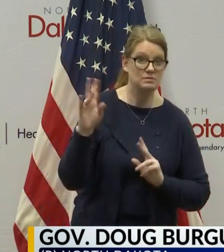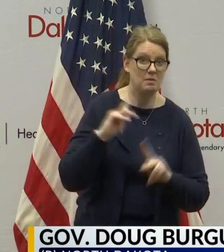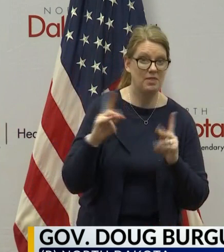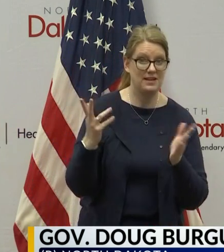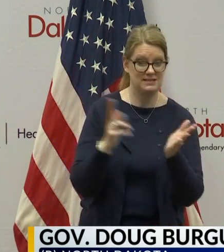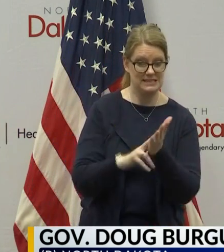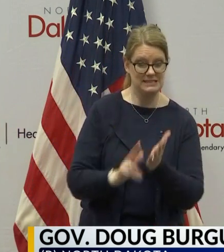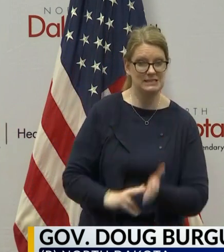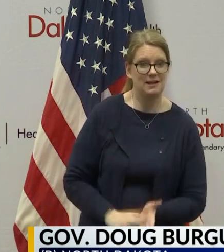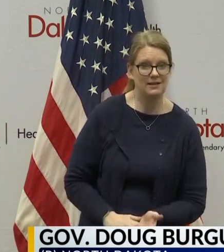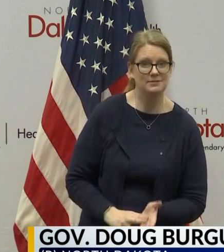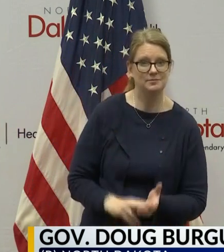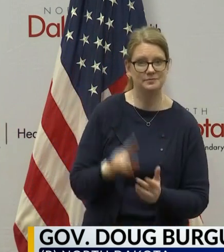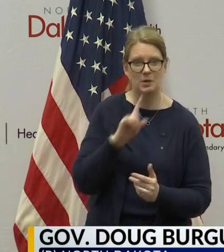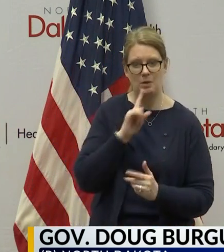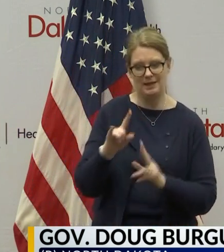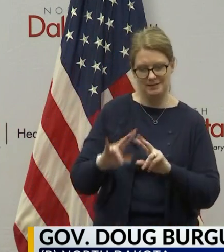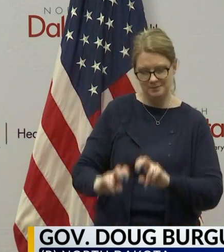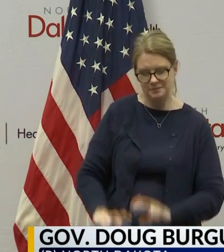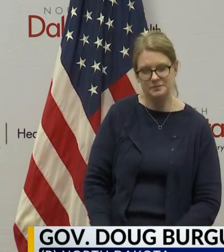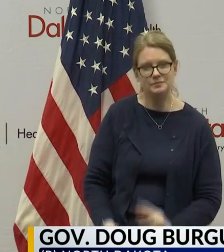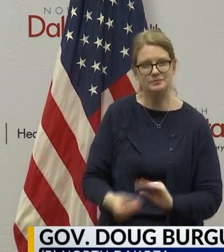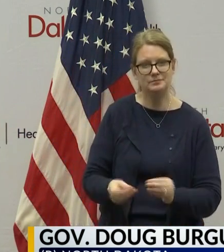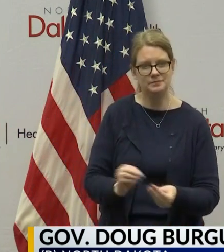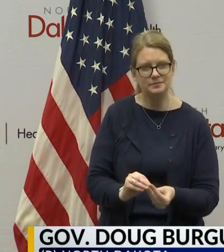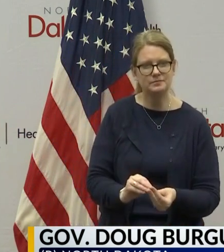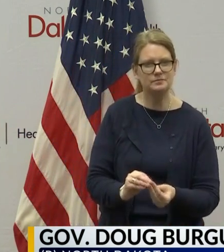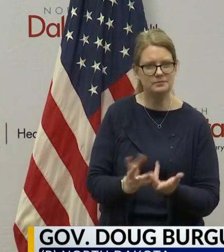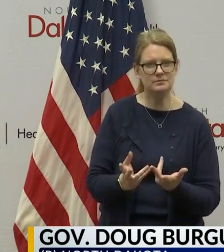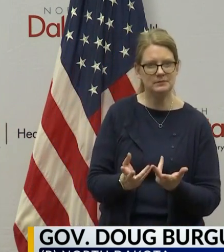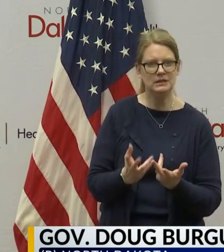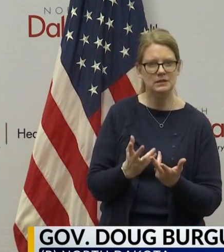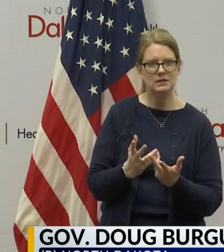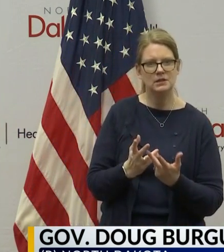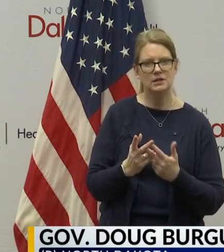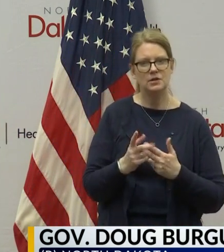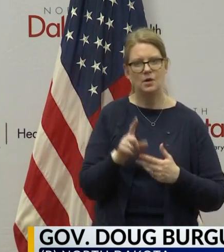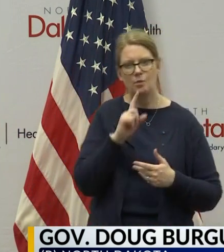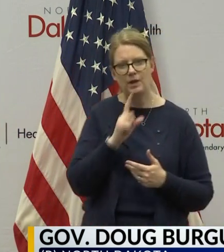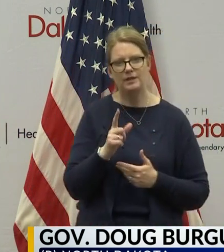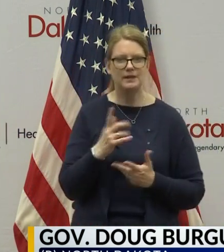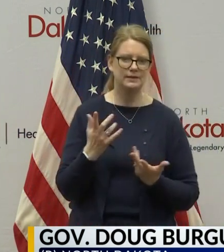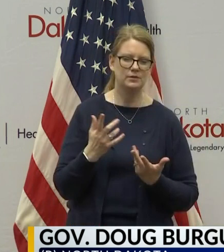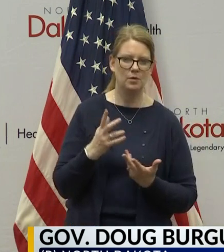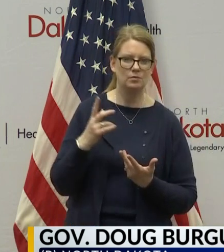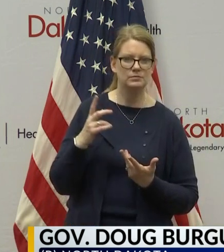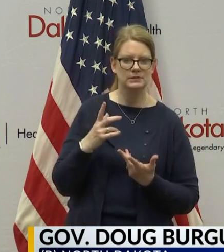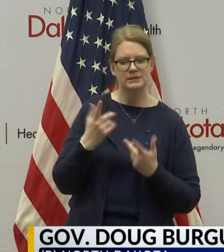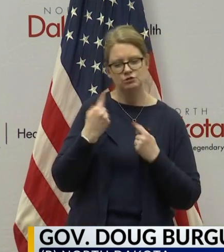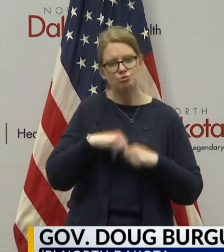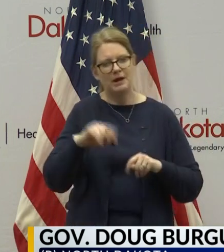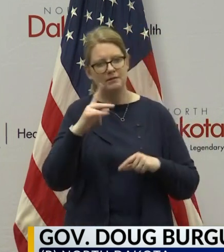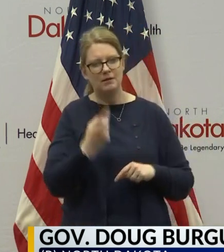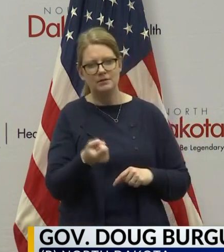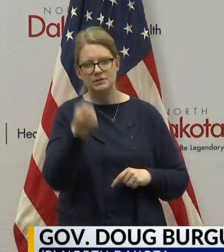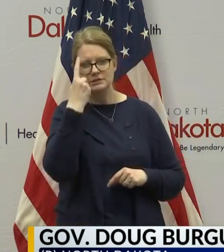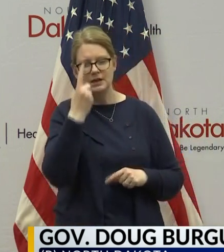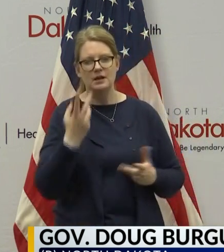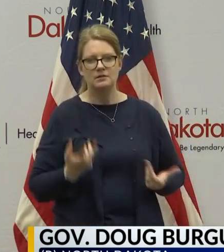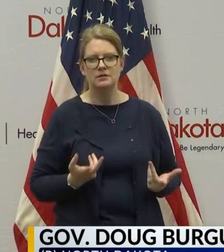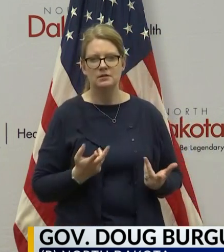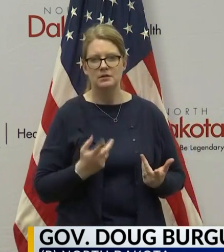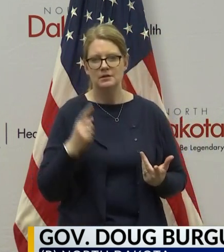really dig into the numbers with us, be curious about what we've done, and try to understand what